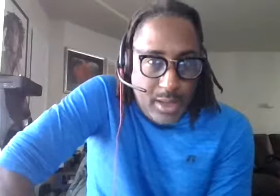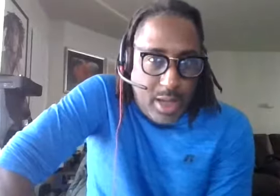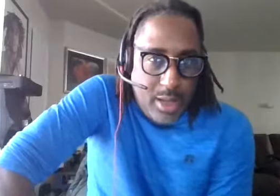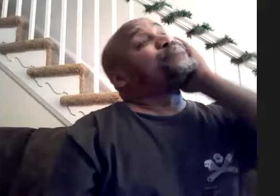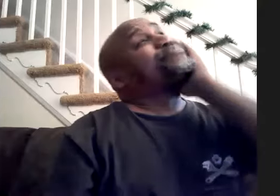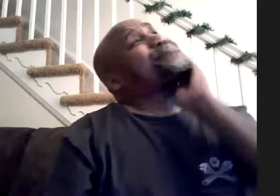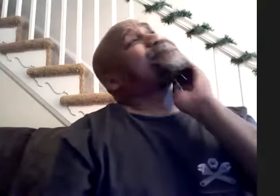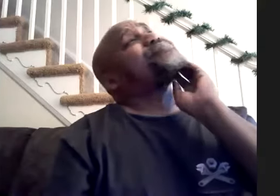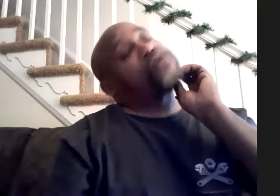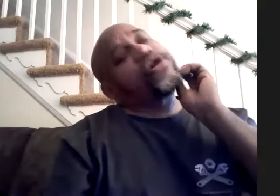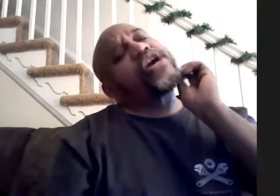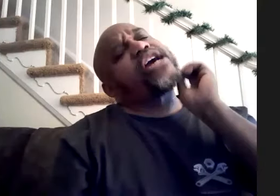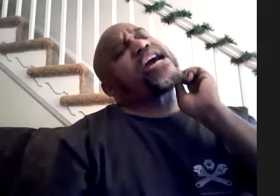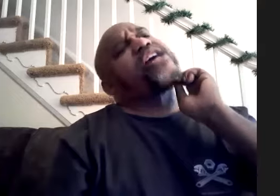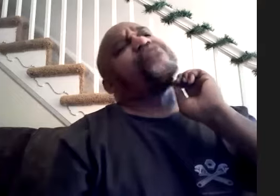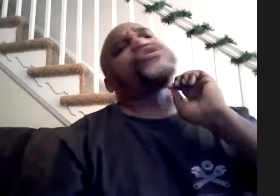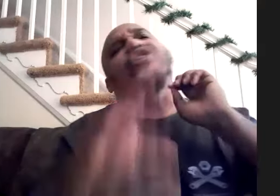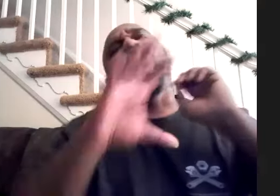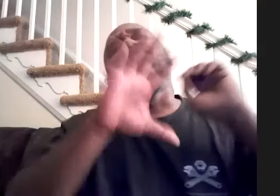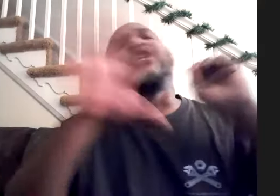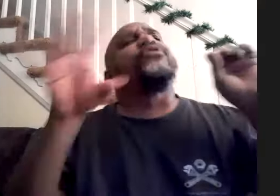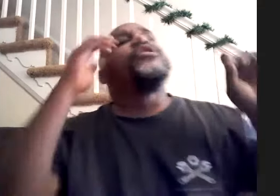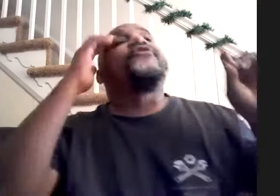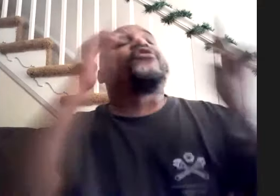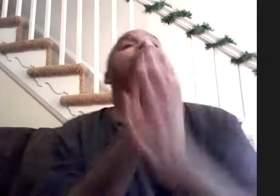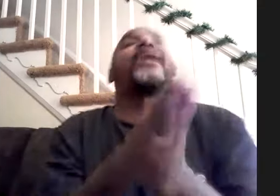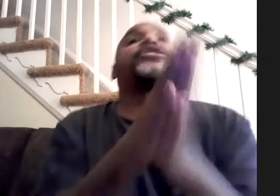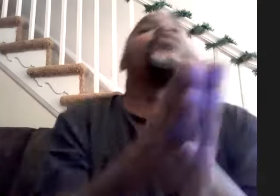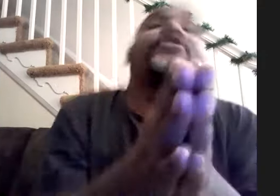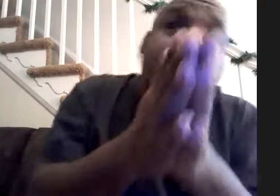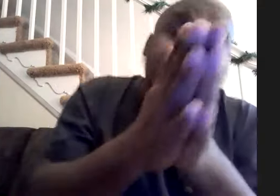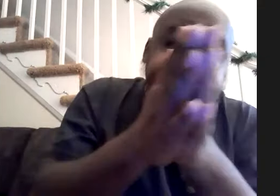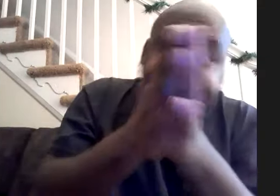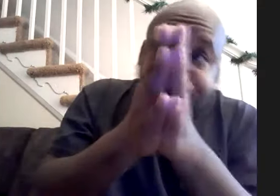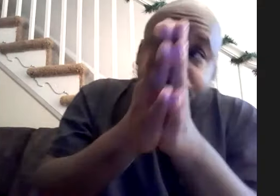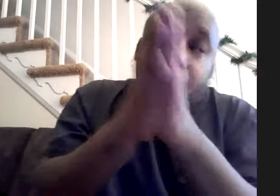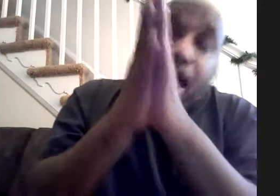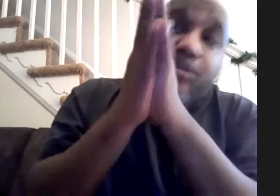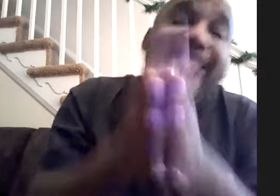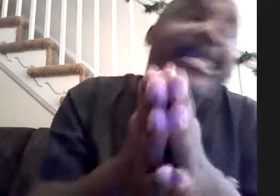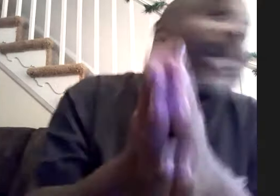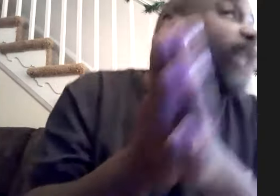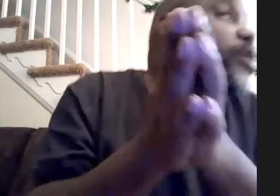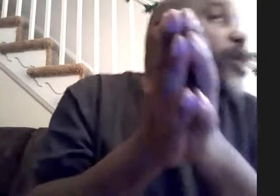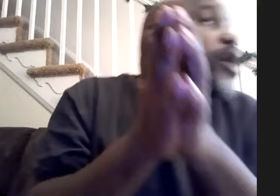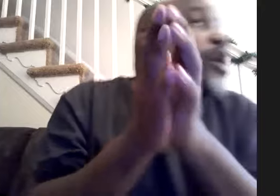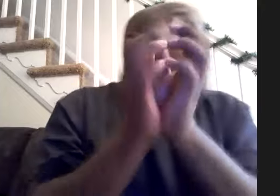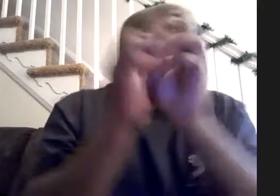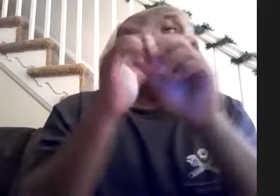oh yeah yeah yeah it was a whole nother the first time i actually went there i was 18 because i went to